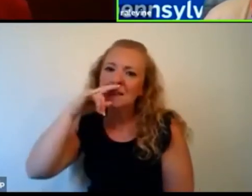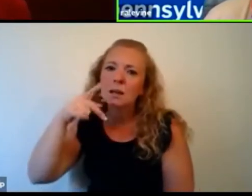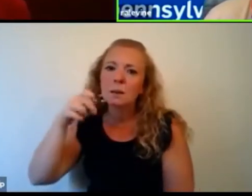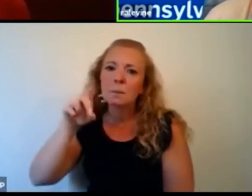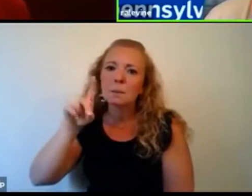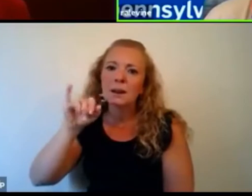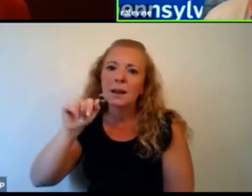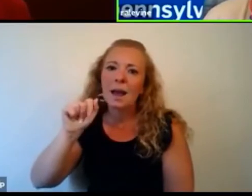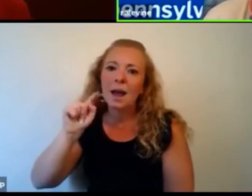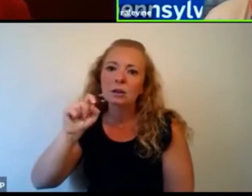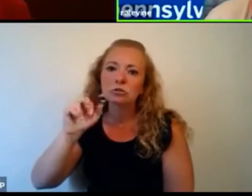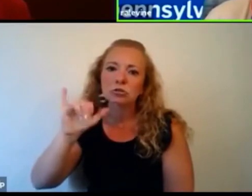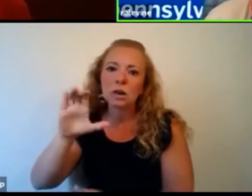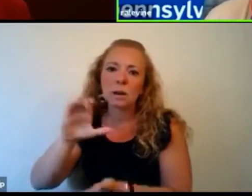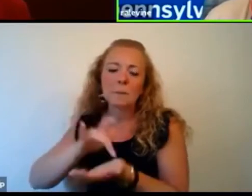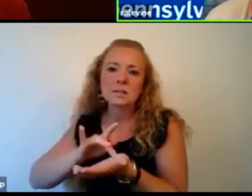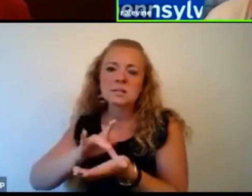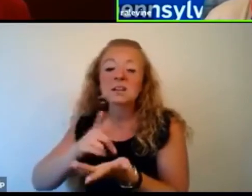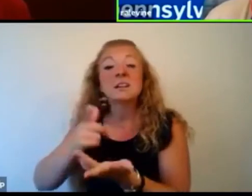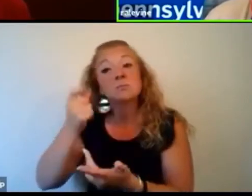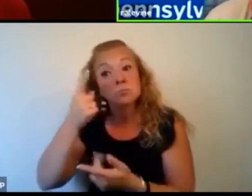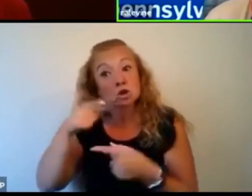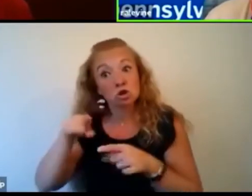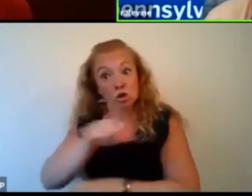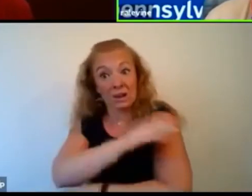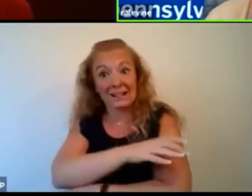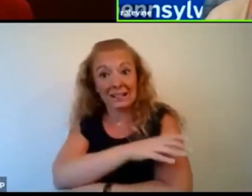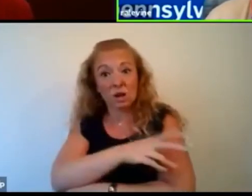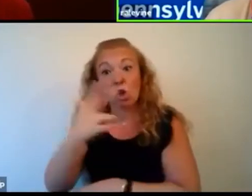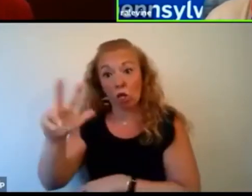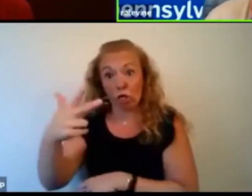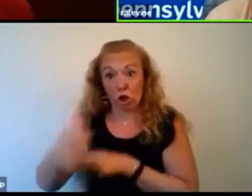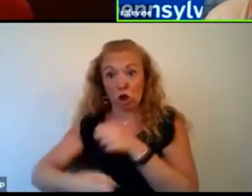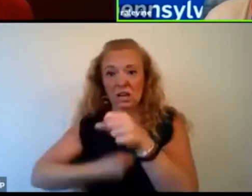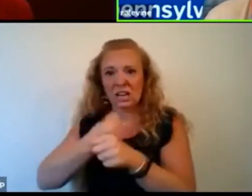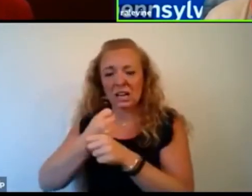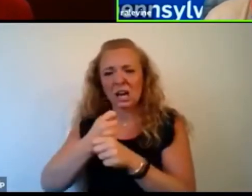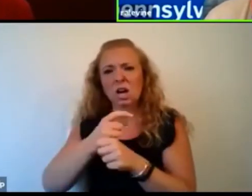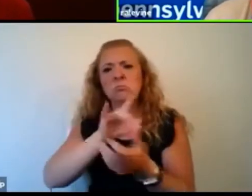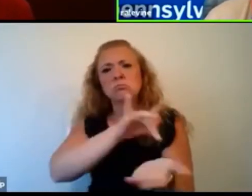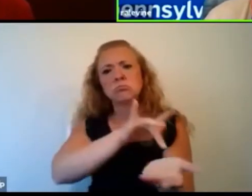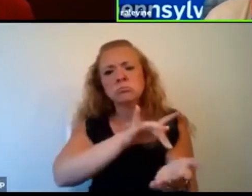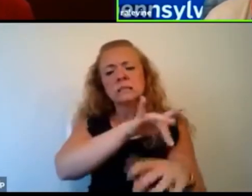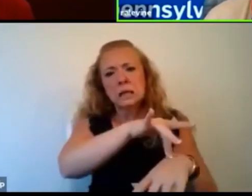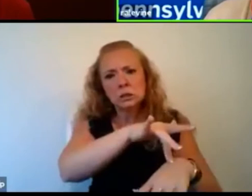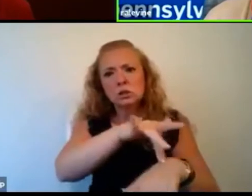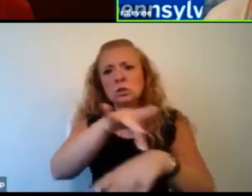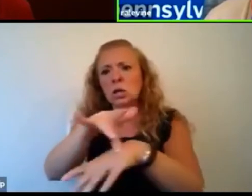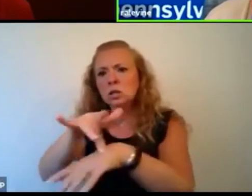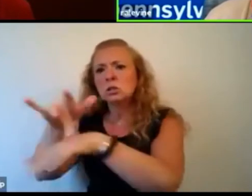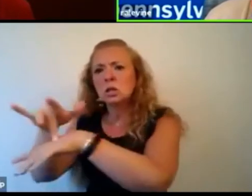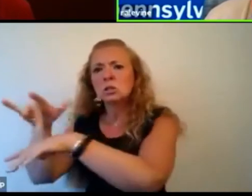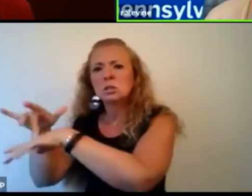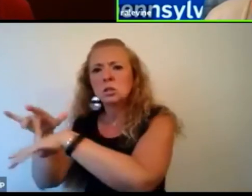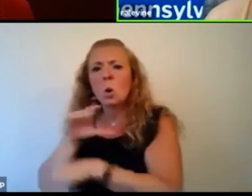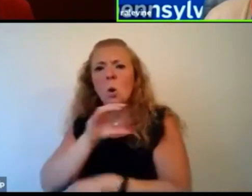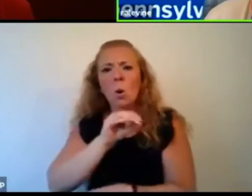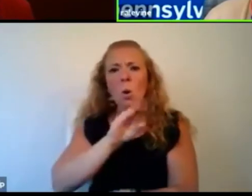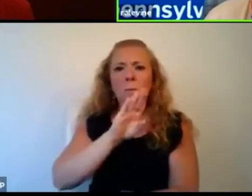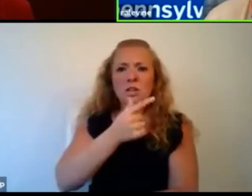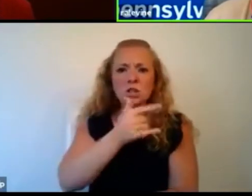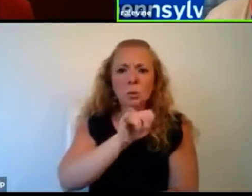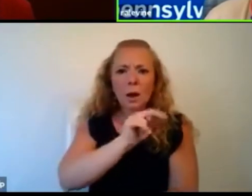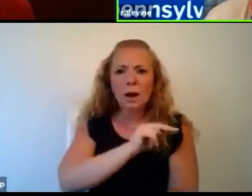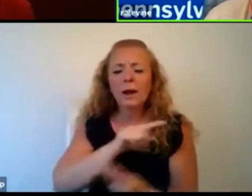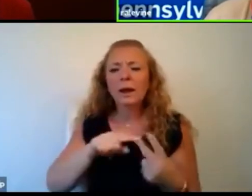many different things. I mean, in your, in your third year, you start, you could do peds, you do obstetrics and gynecology, you do surgery,